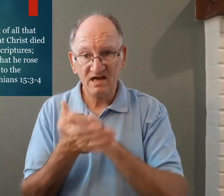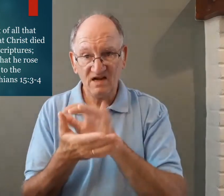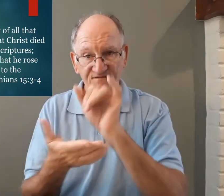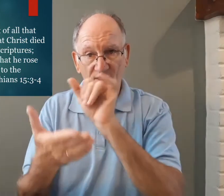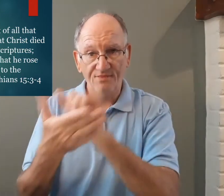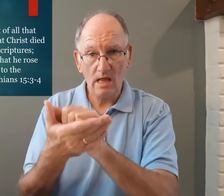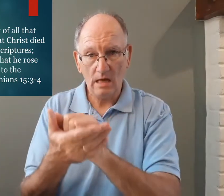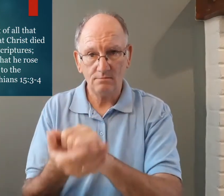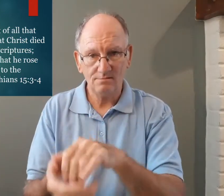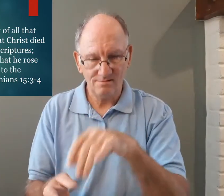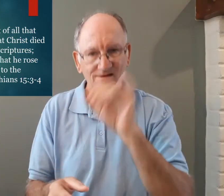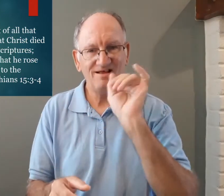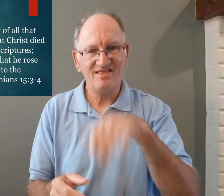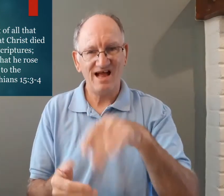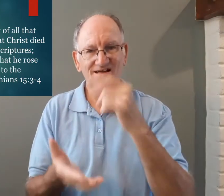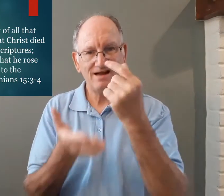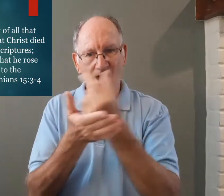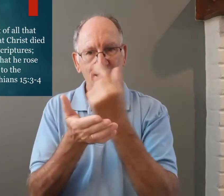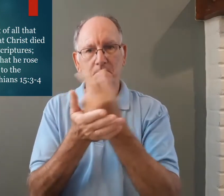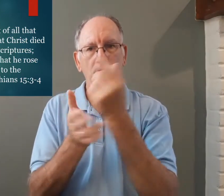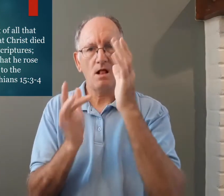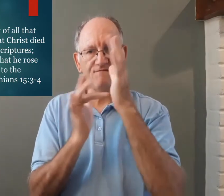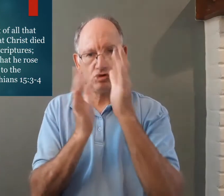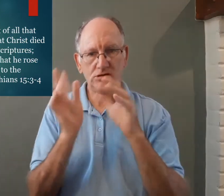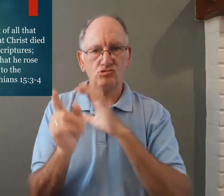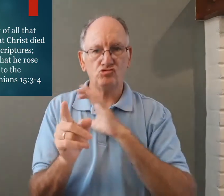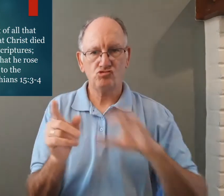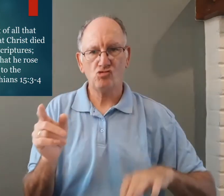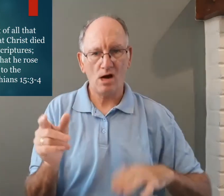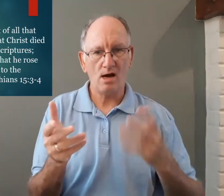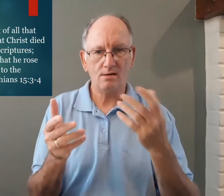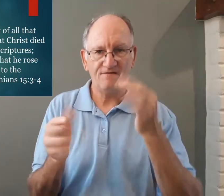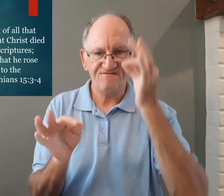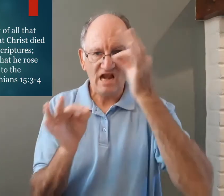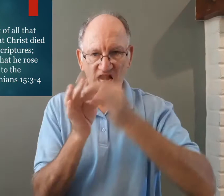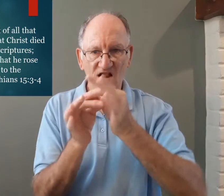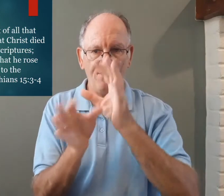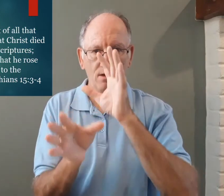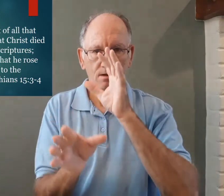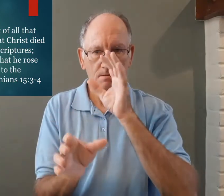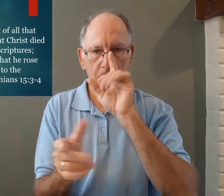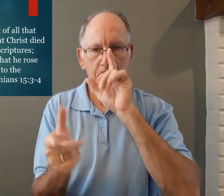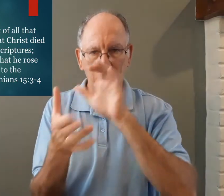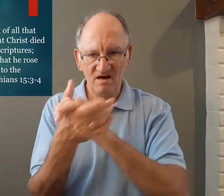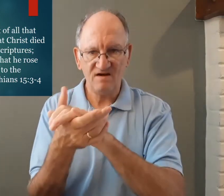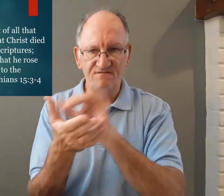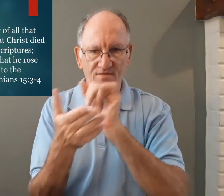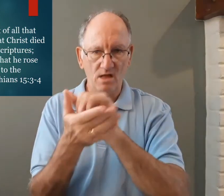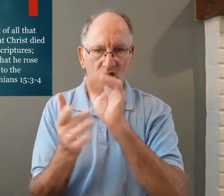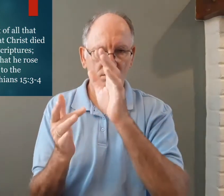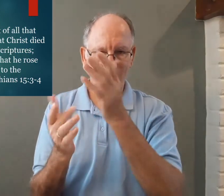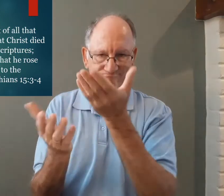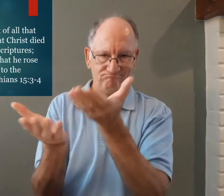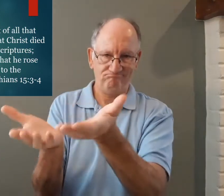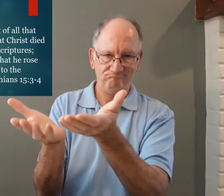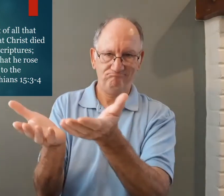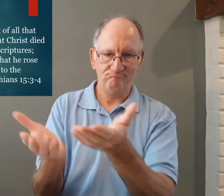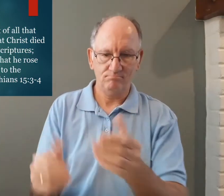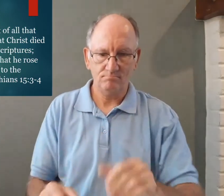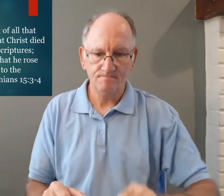if you believe on that that is the gospel of Jesus Christ that is faith believing